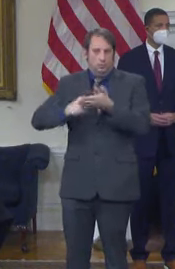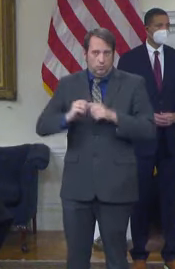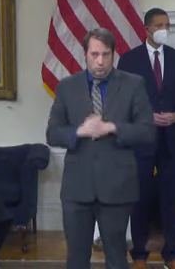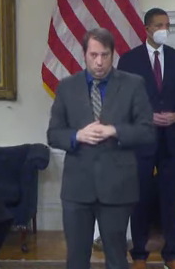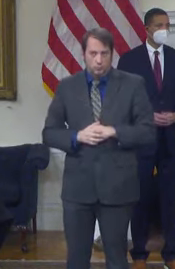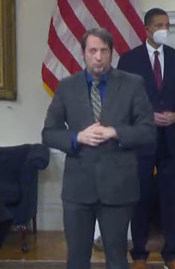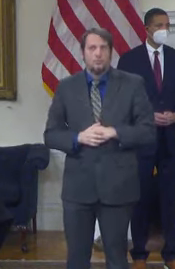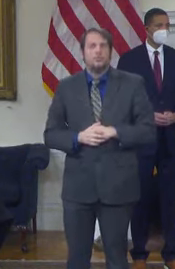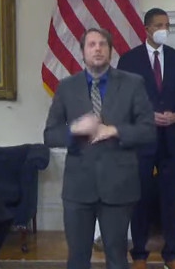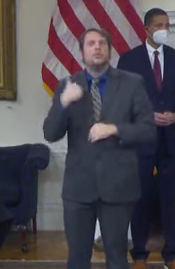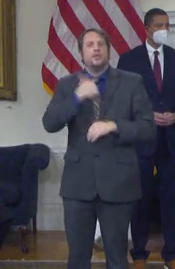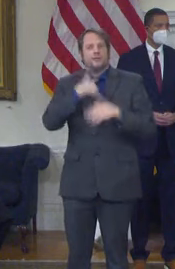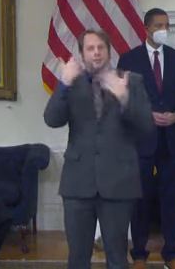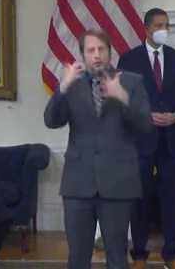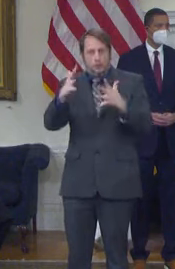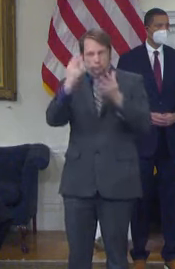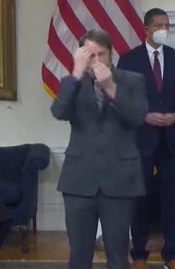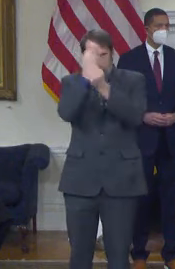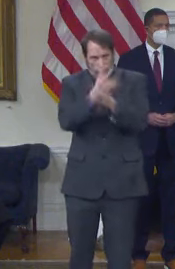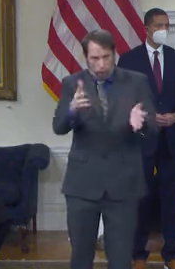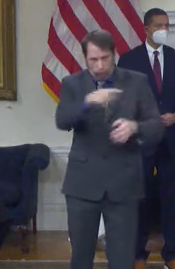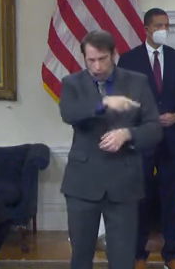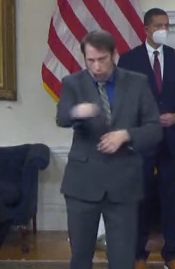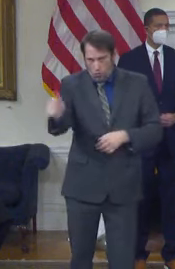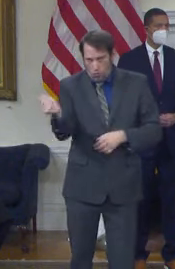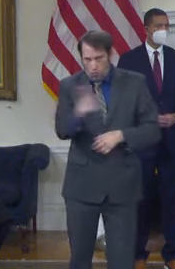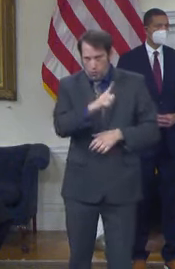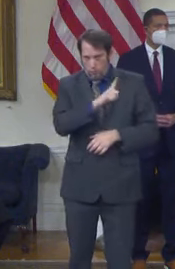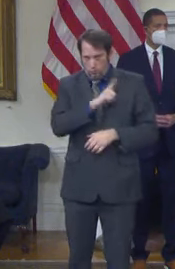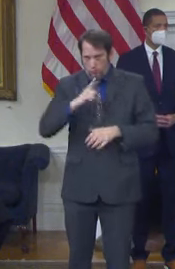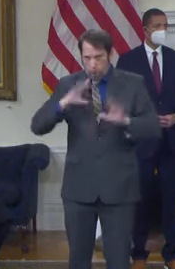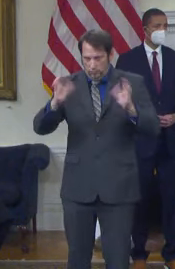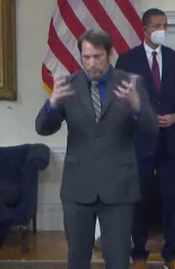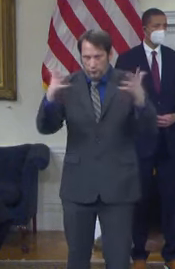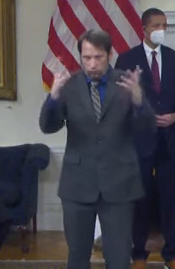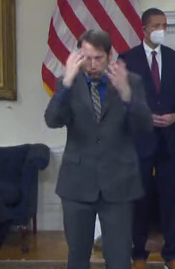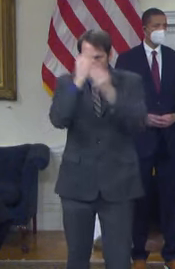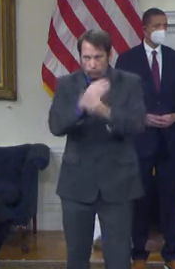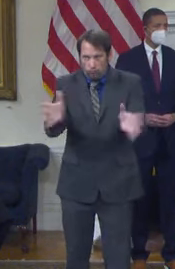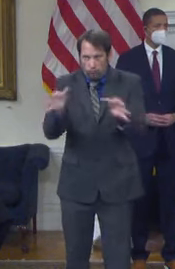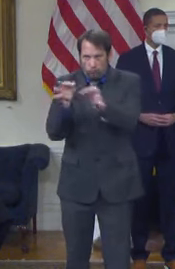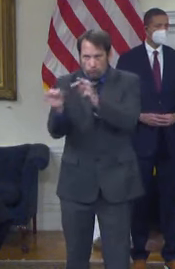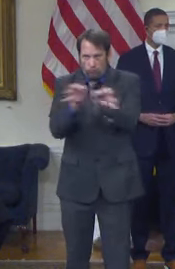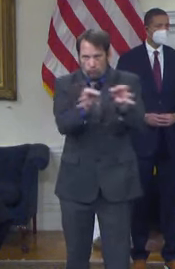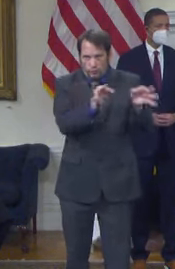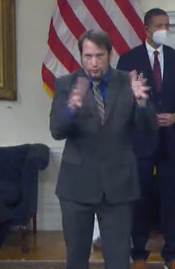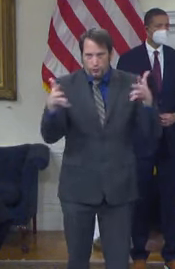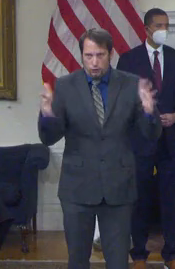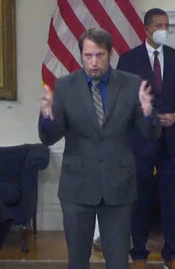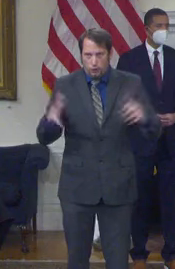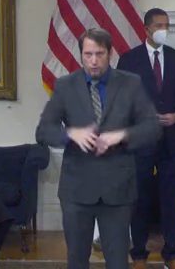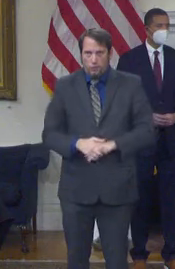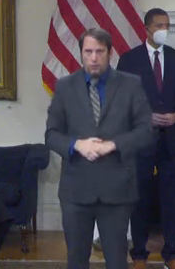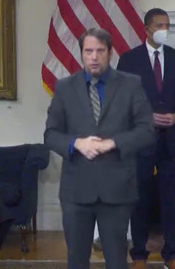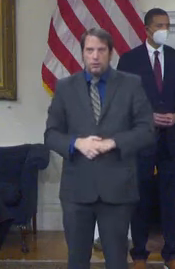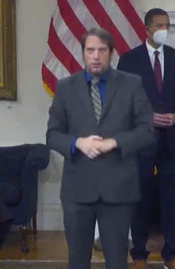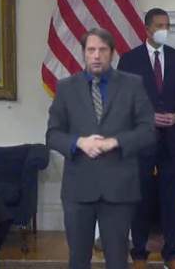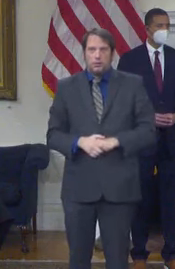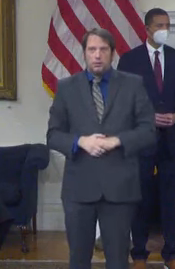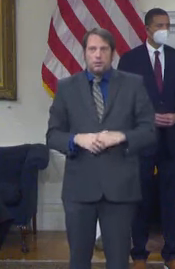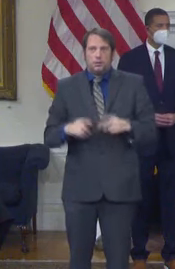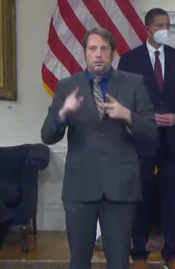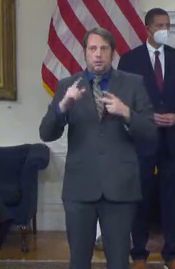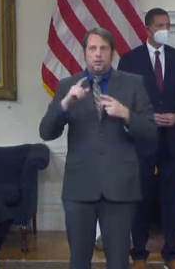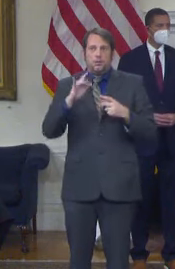this. I believe that the health department folks and some of the cyber experts may have more to say about that